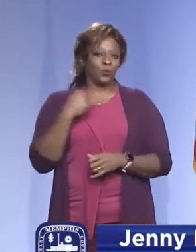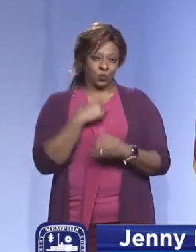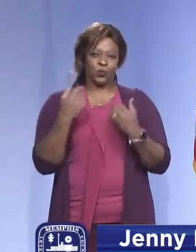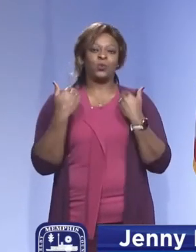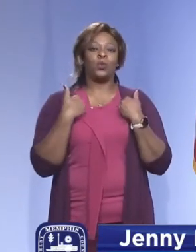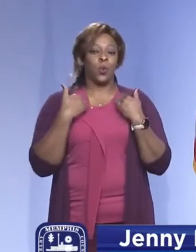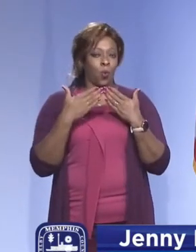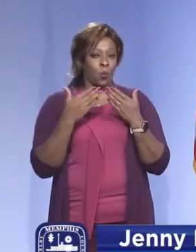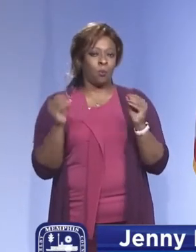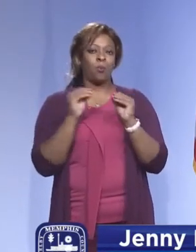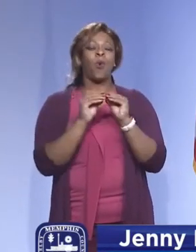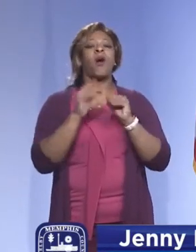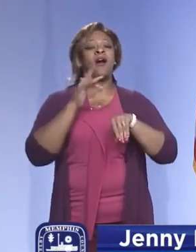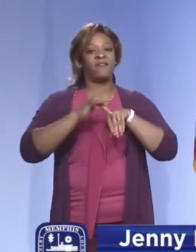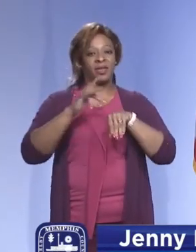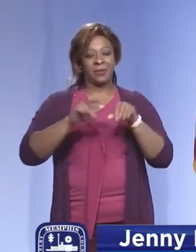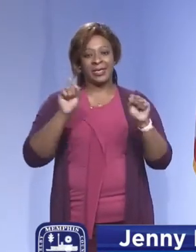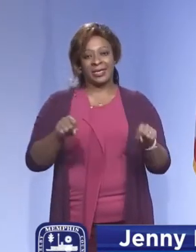wide testing availability throughout the county. you.